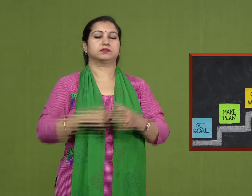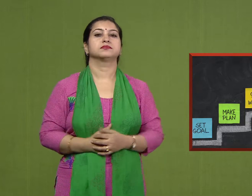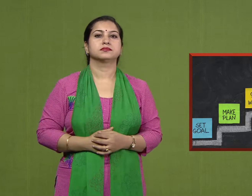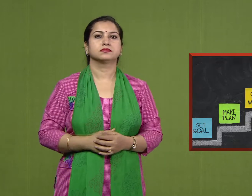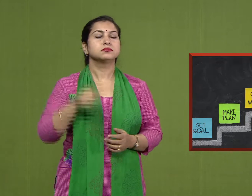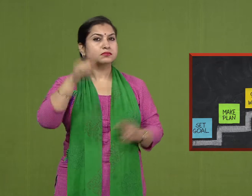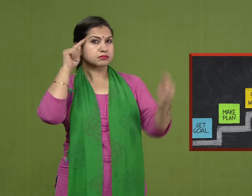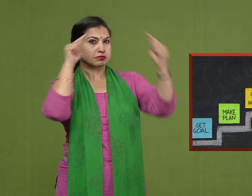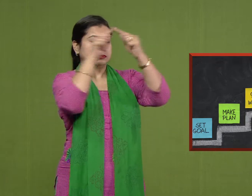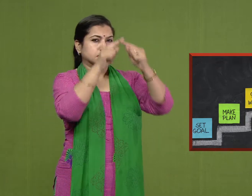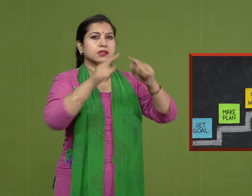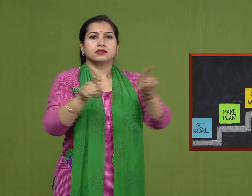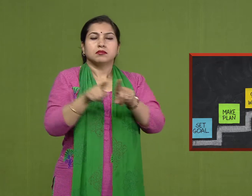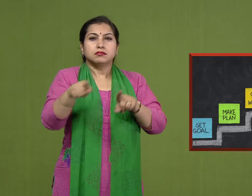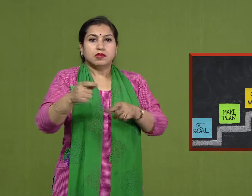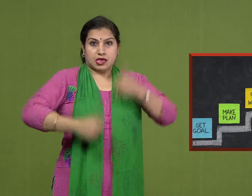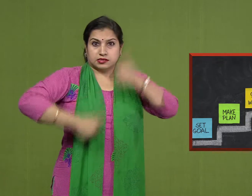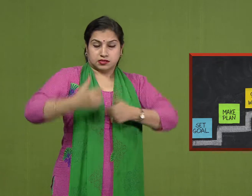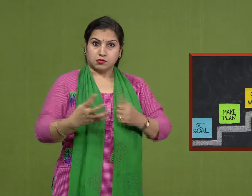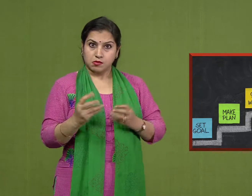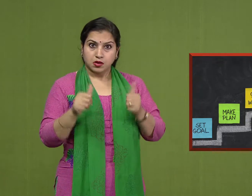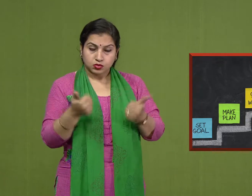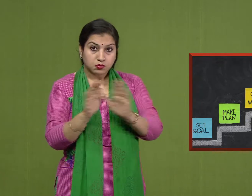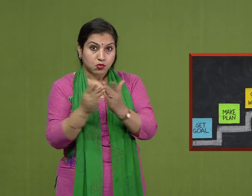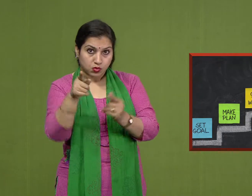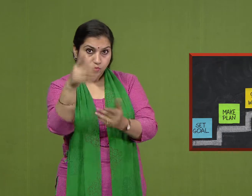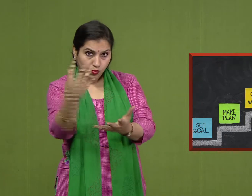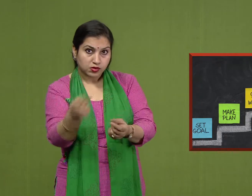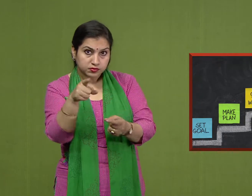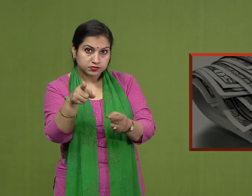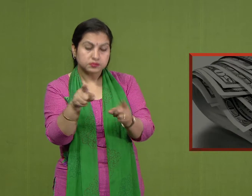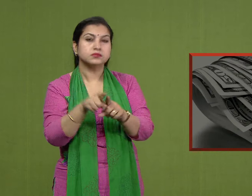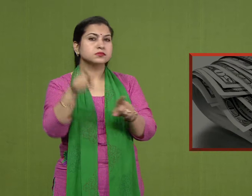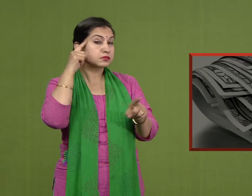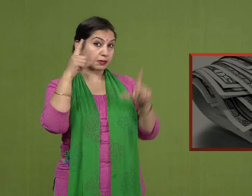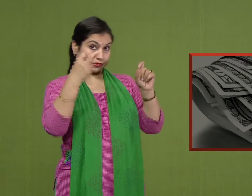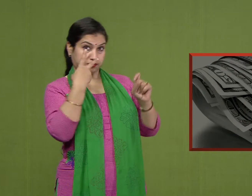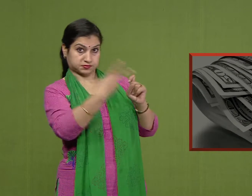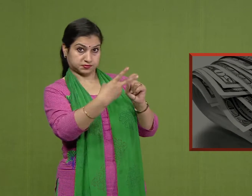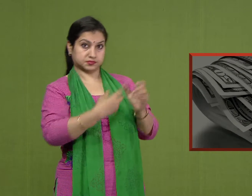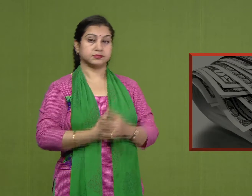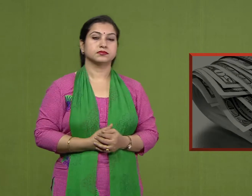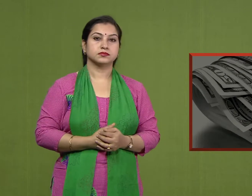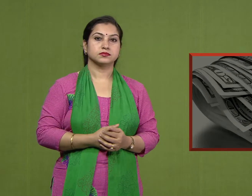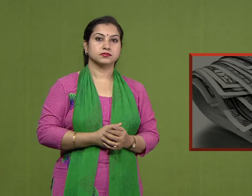For achieving good marks, you need books, right? Can you see in this picture? Yes.